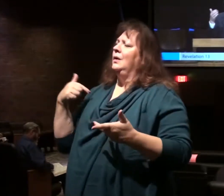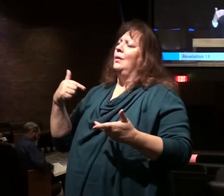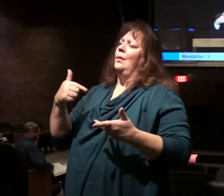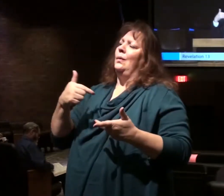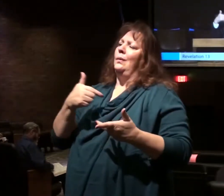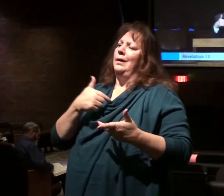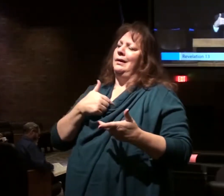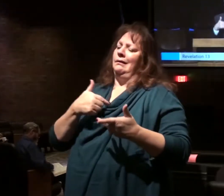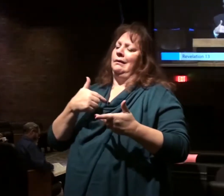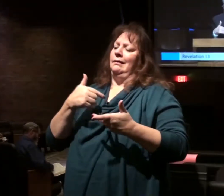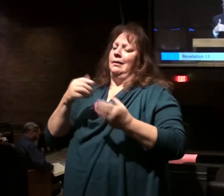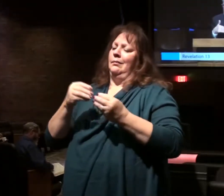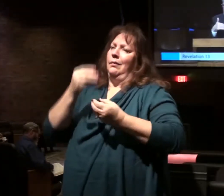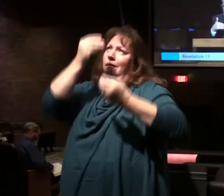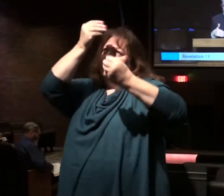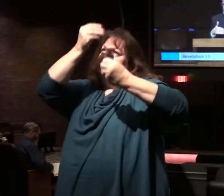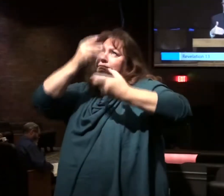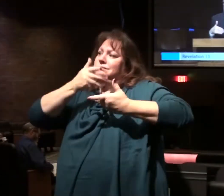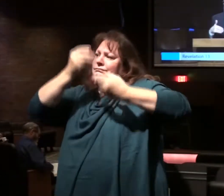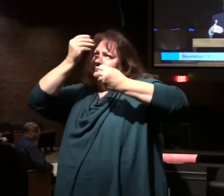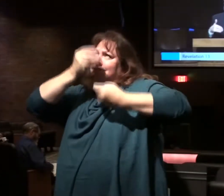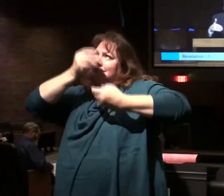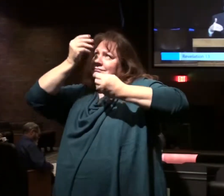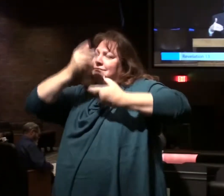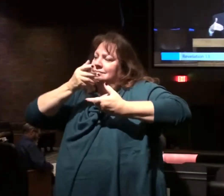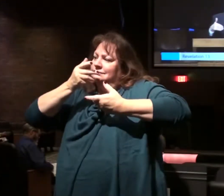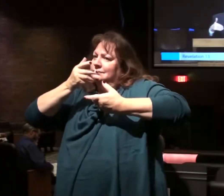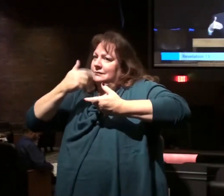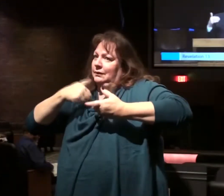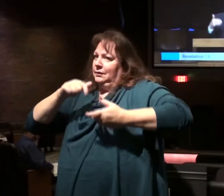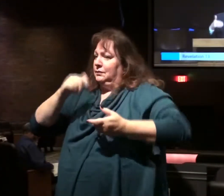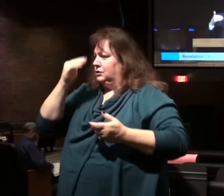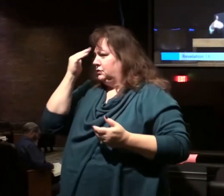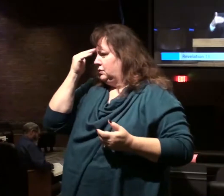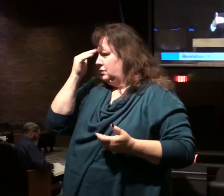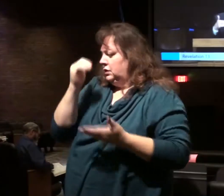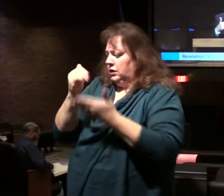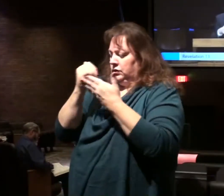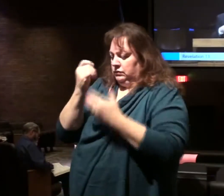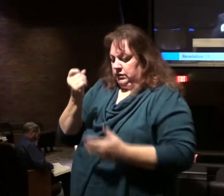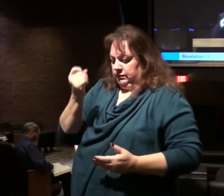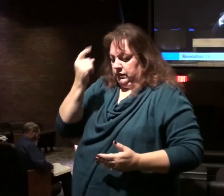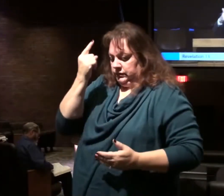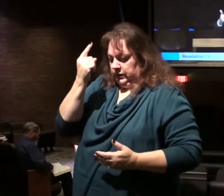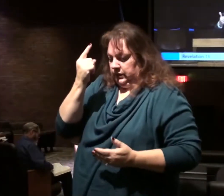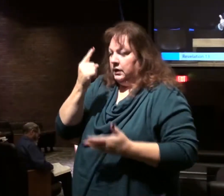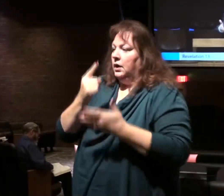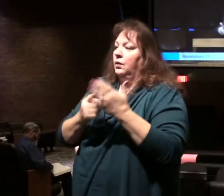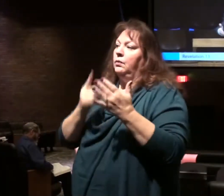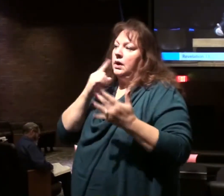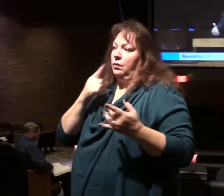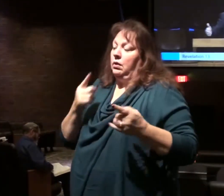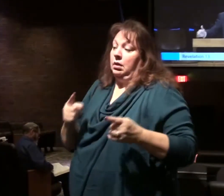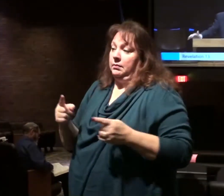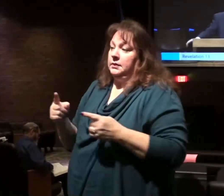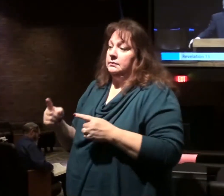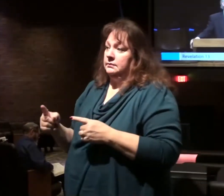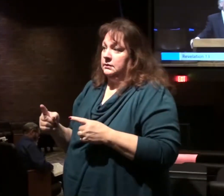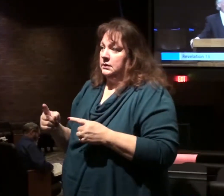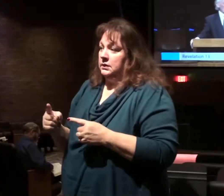getting the additional information necessary to help us understand what is going on,